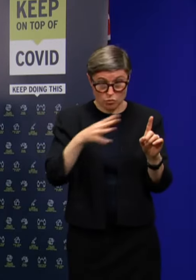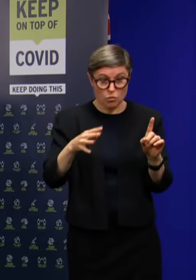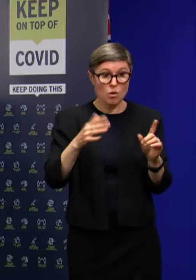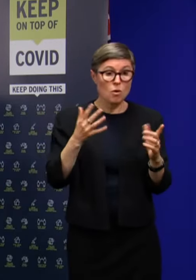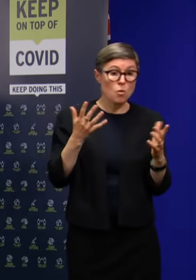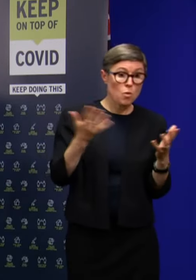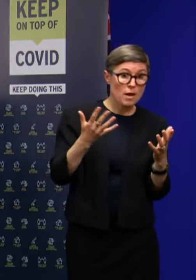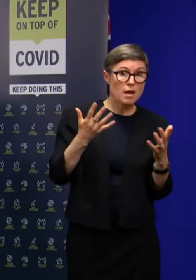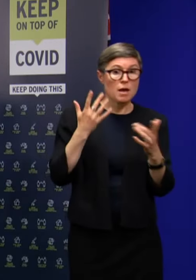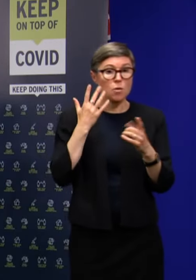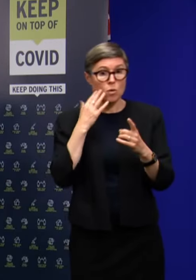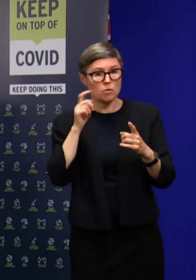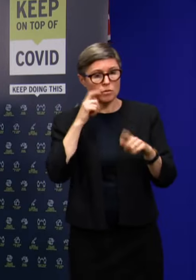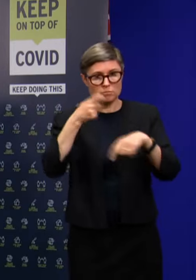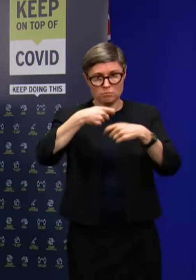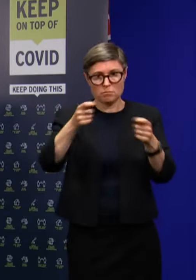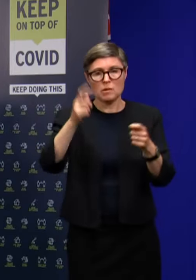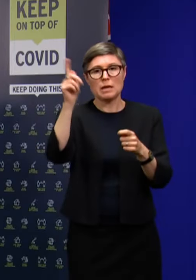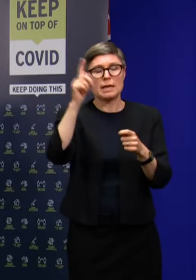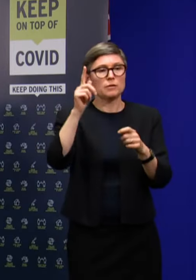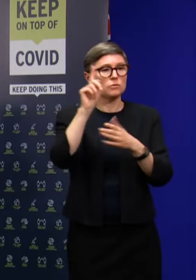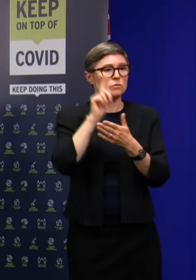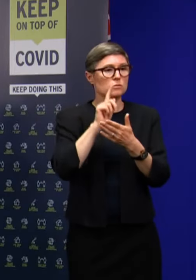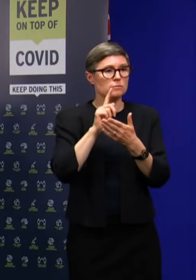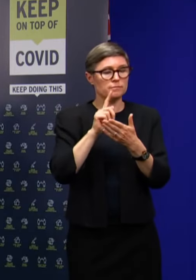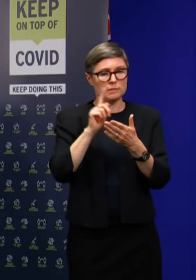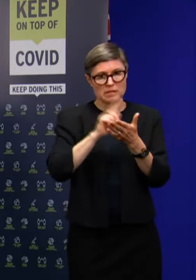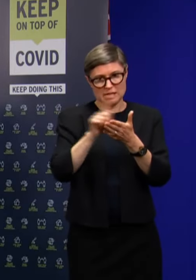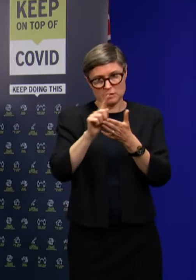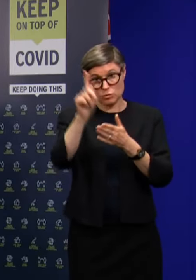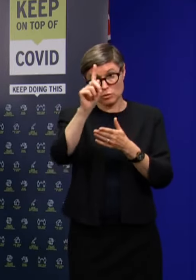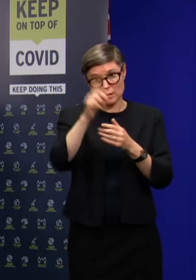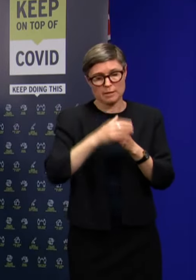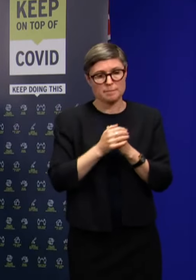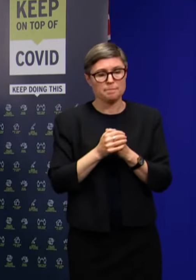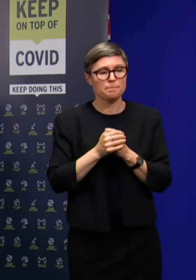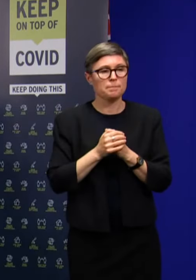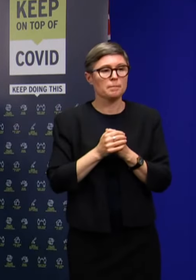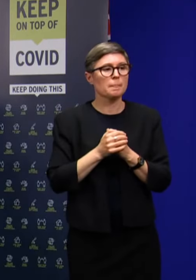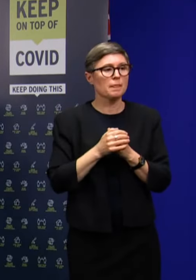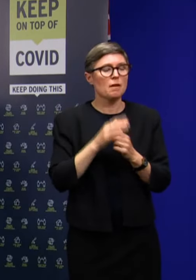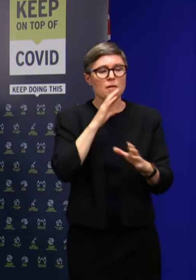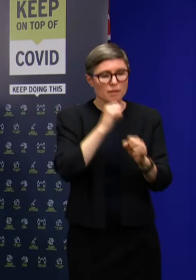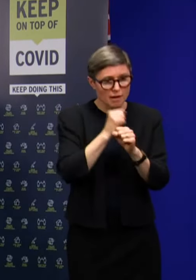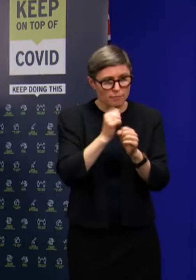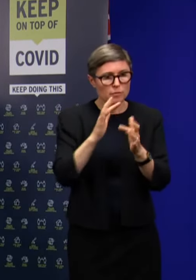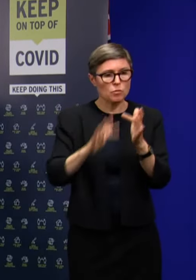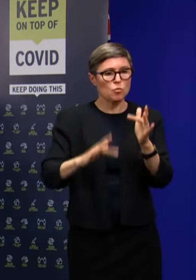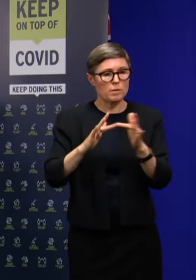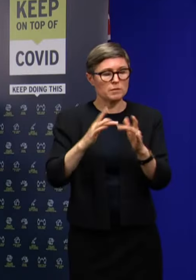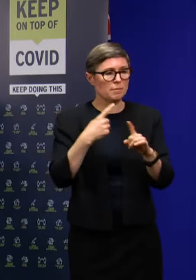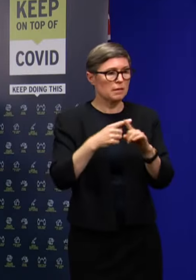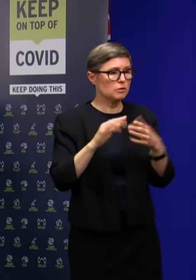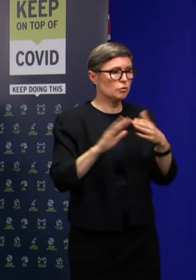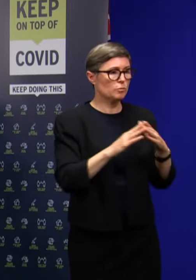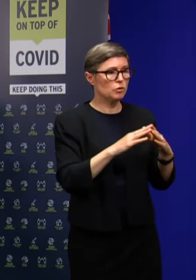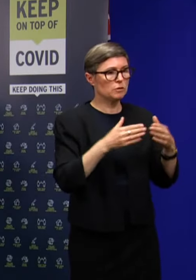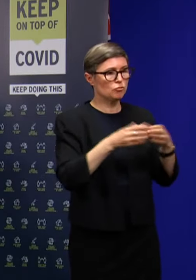later today and with details circulated by state and local government sources and through local community groups.